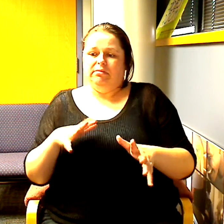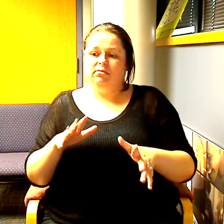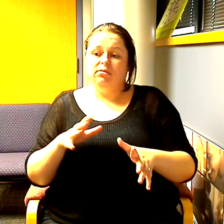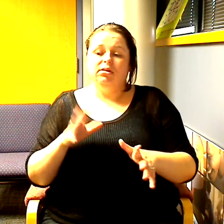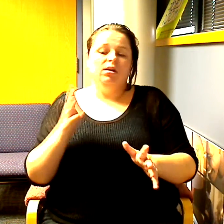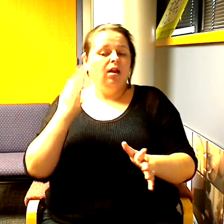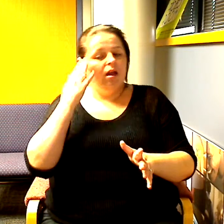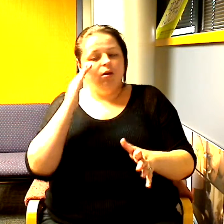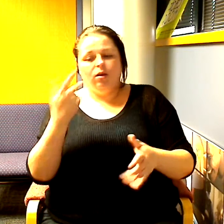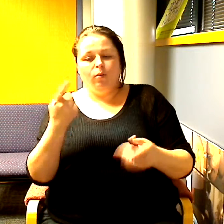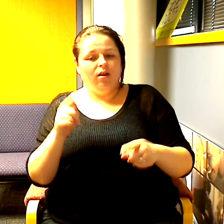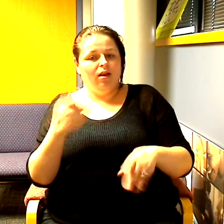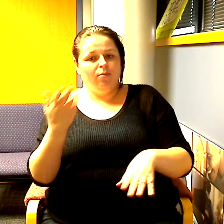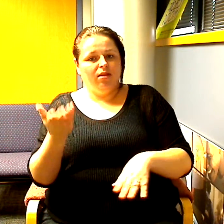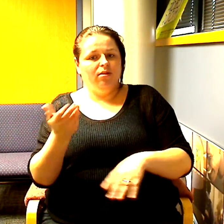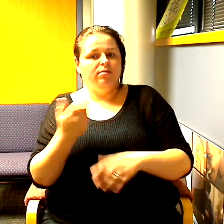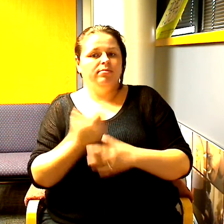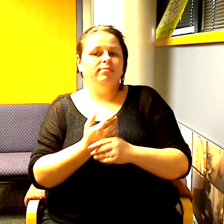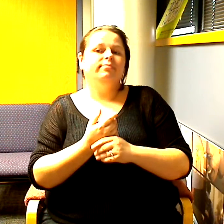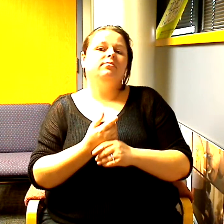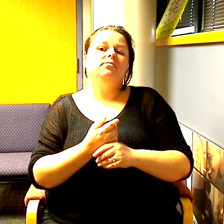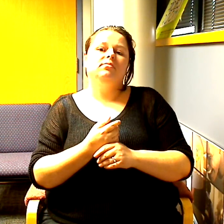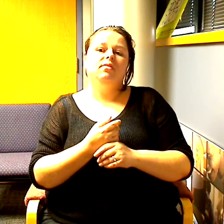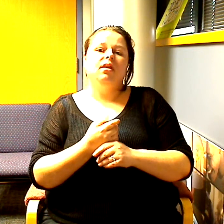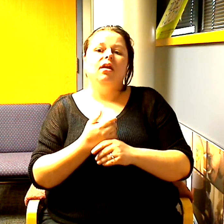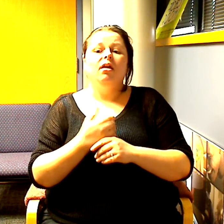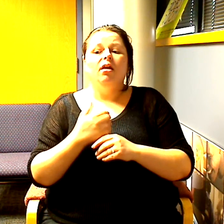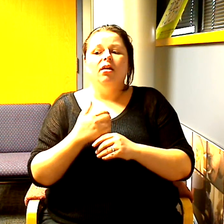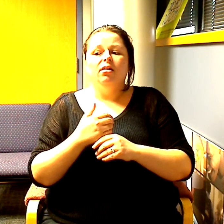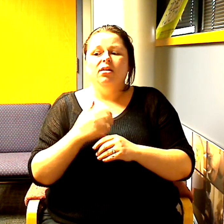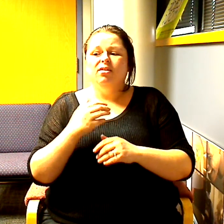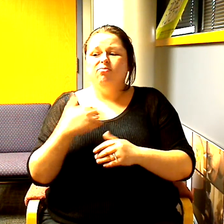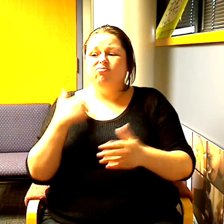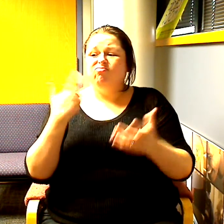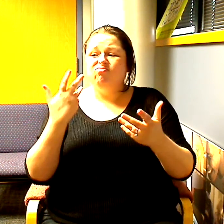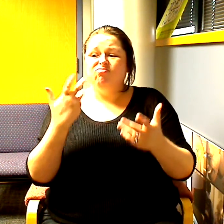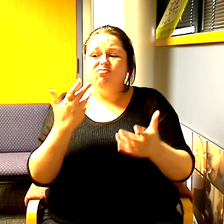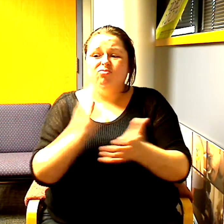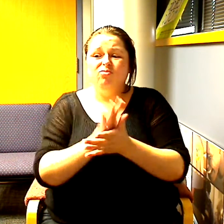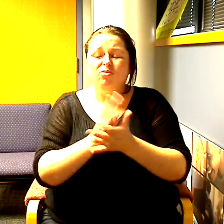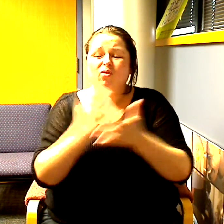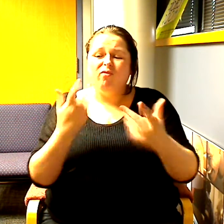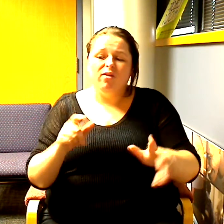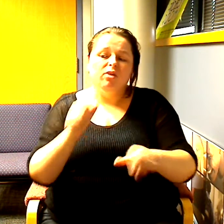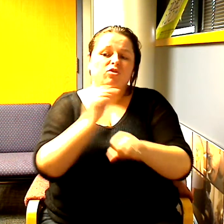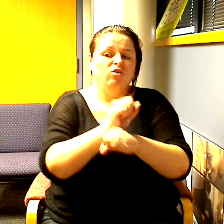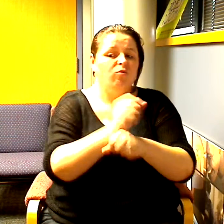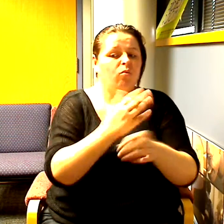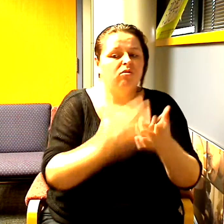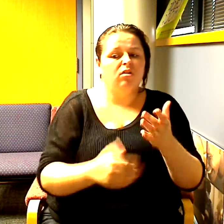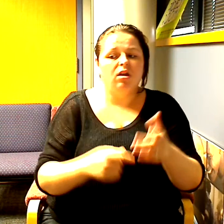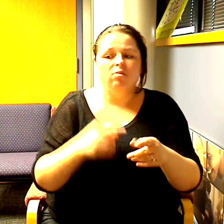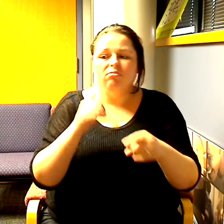unfortunately after you've gone to school and you have a resume and you've done a few jobs you can't say anything anymore so